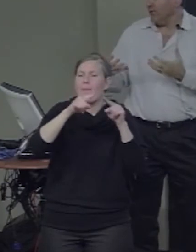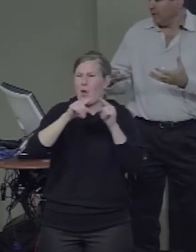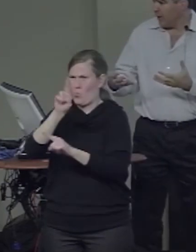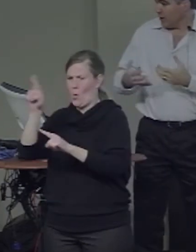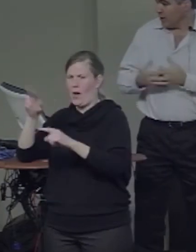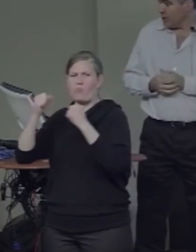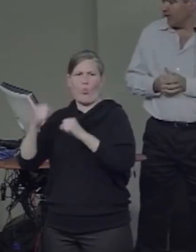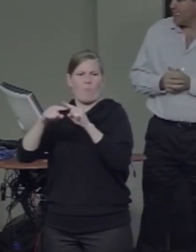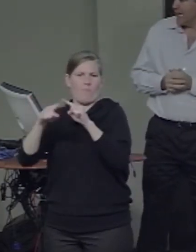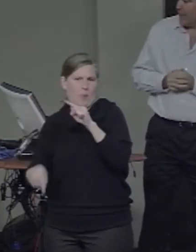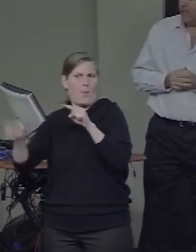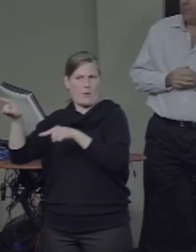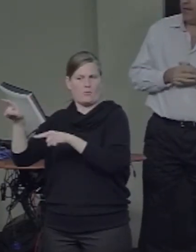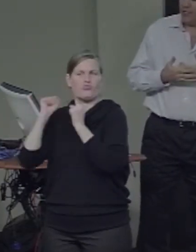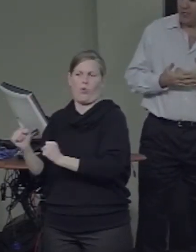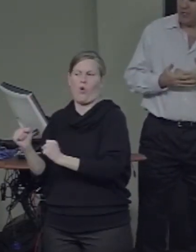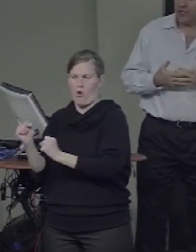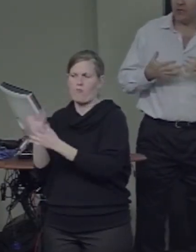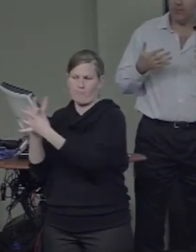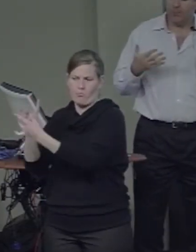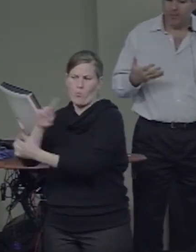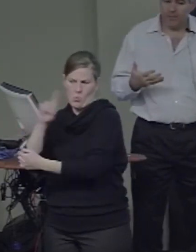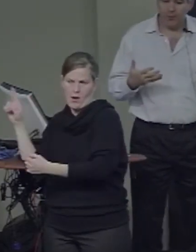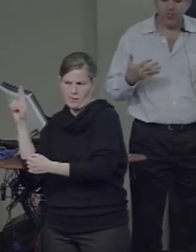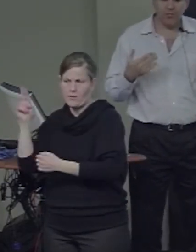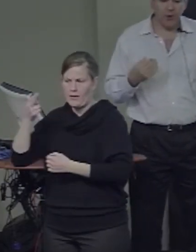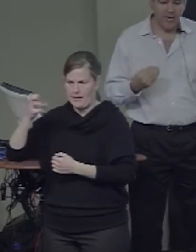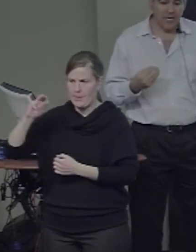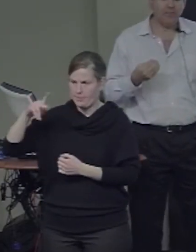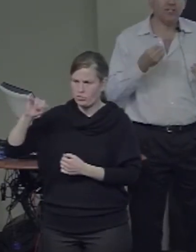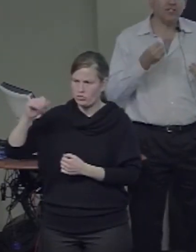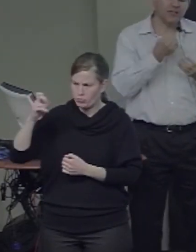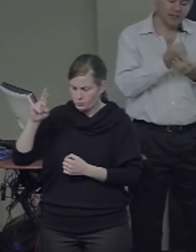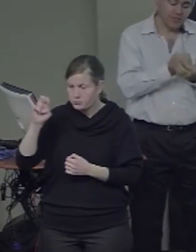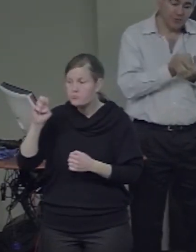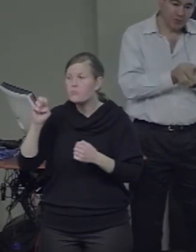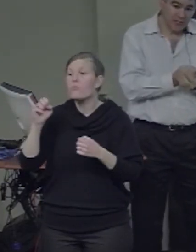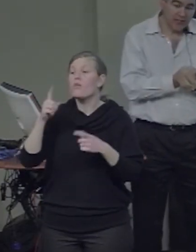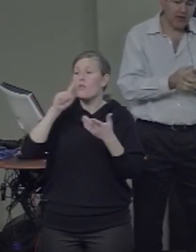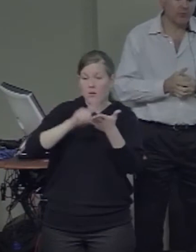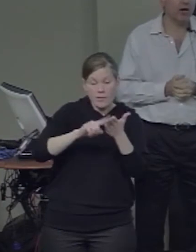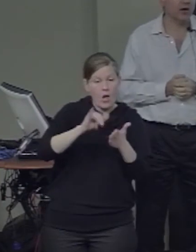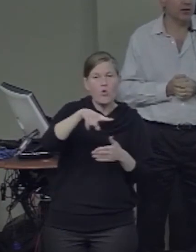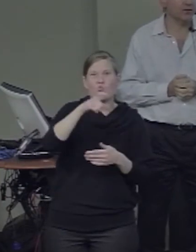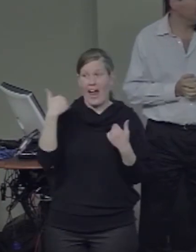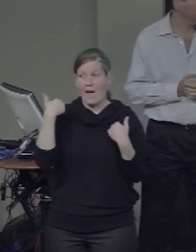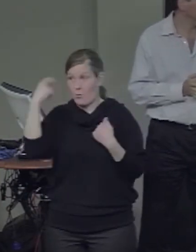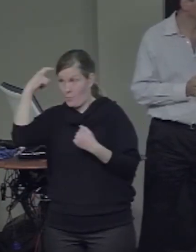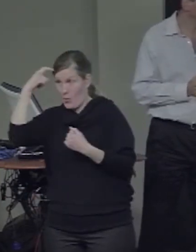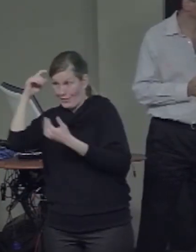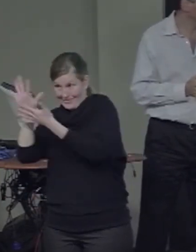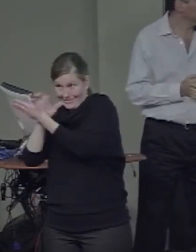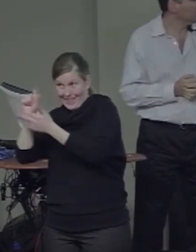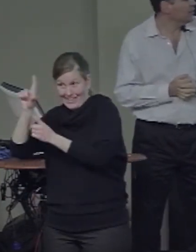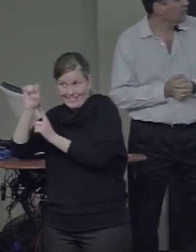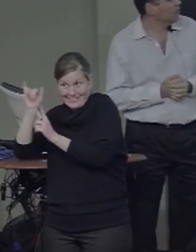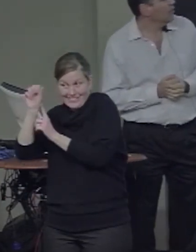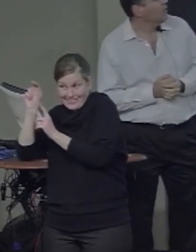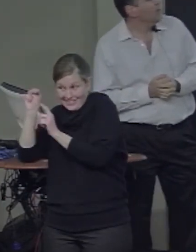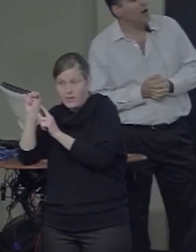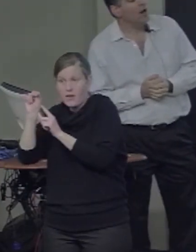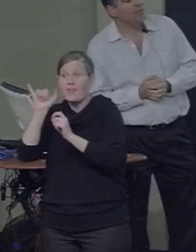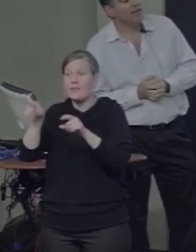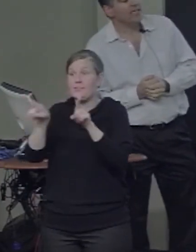If we also examine patients, people with brain damage to this particular part of the right hemisphere,